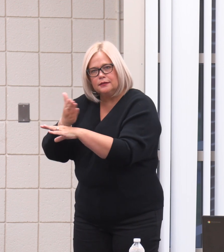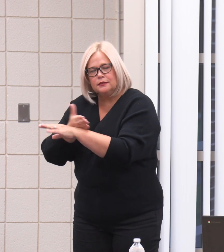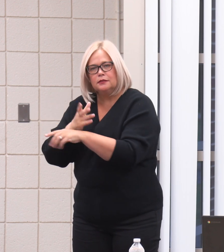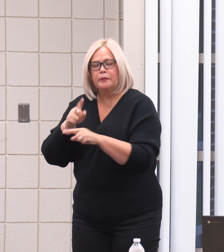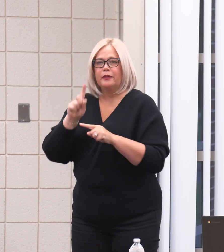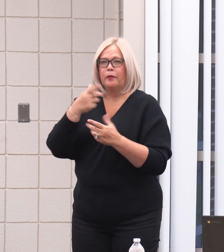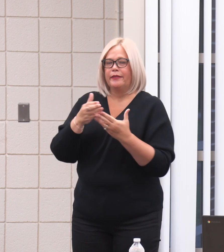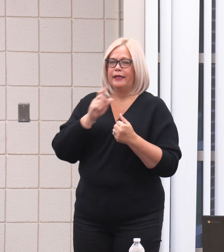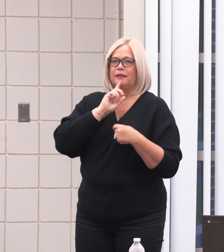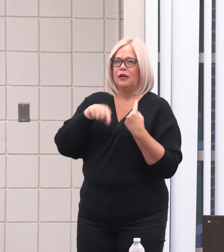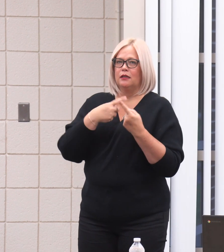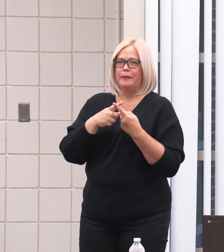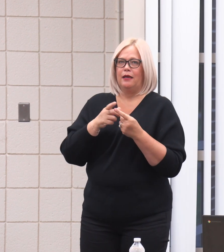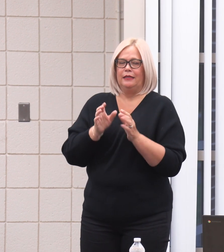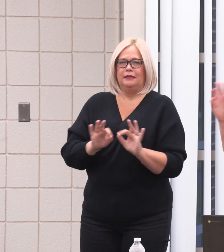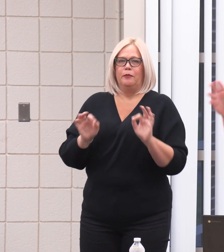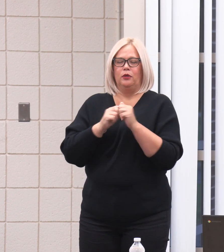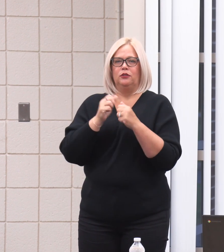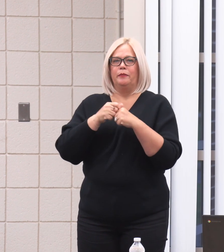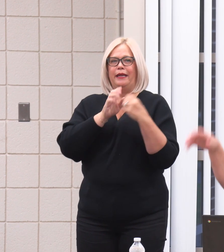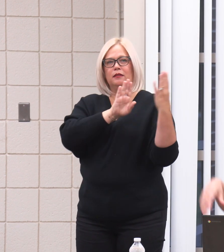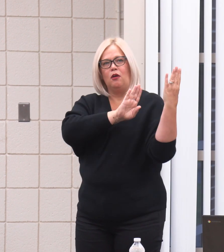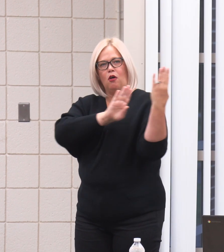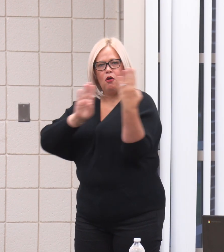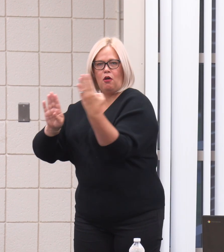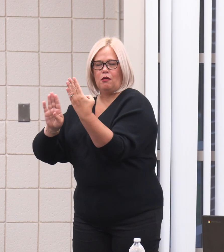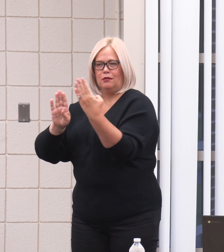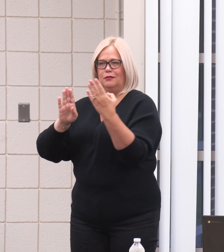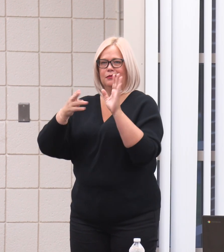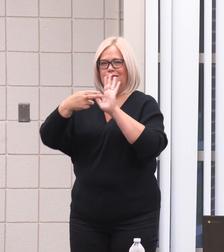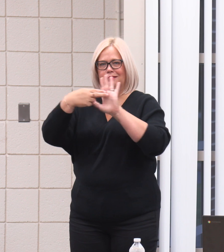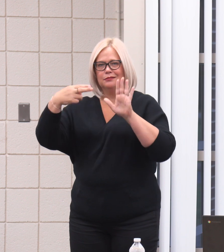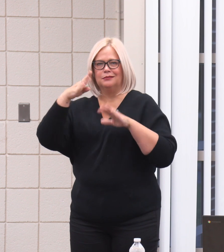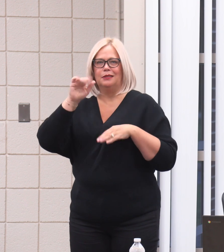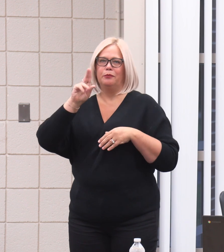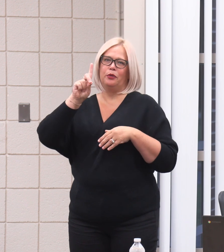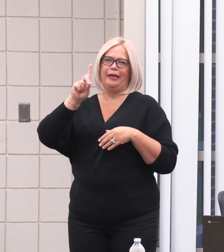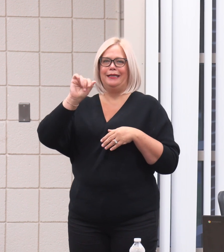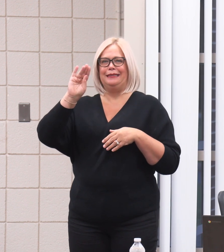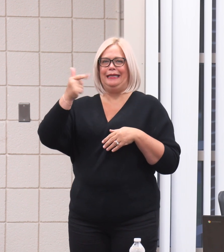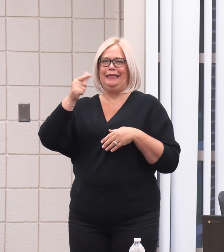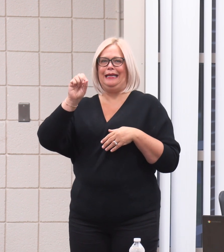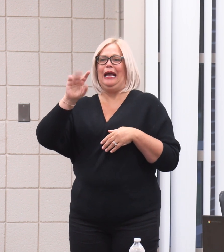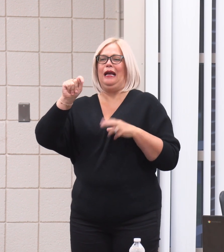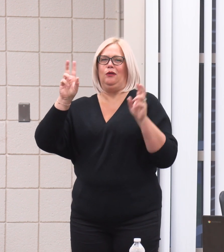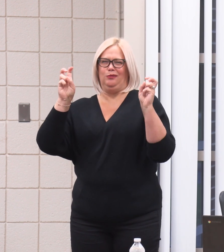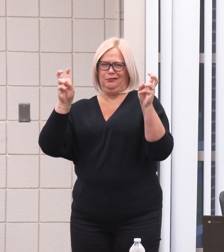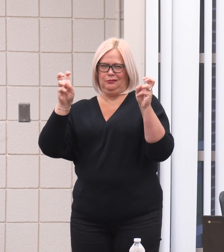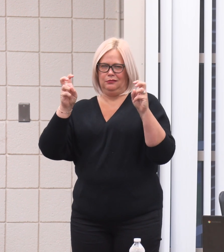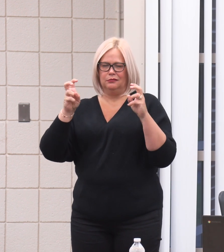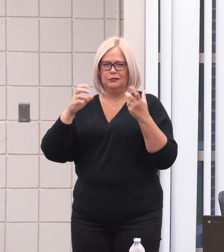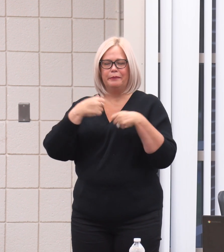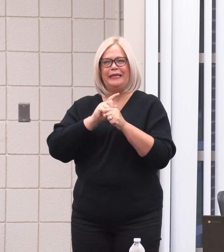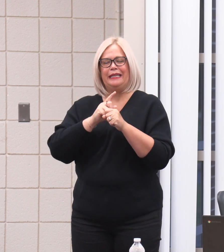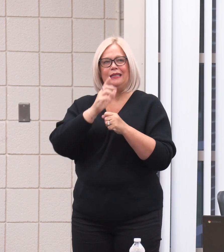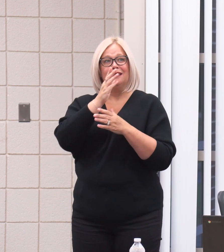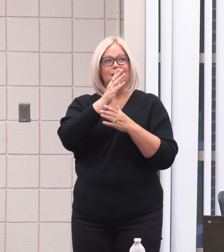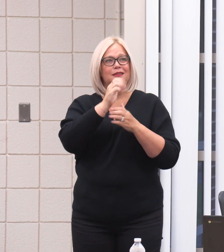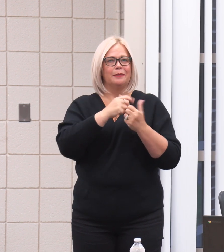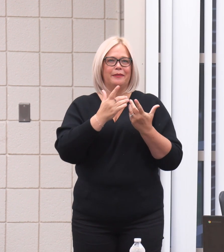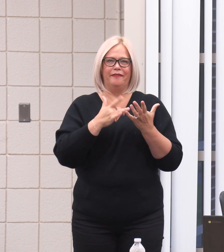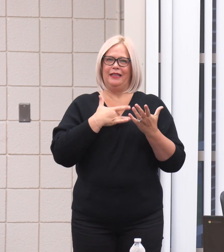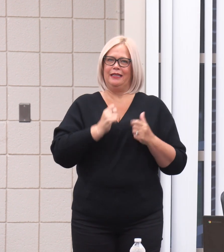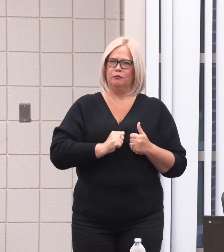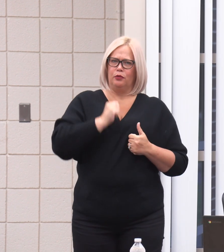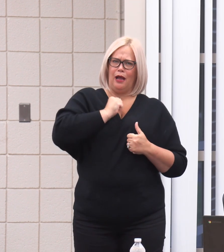I've talked about is the importance of branding out our hallways. And when I meet Brandon, I'm, you know, trying to bring some of that sense of